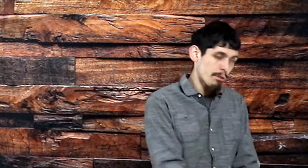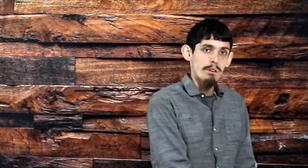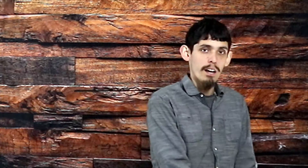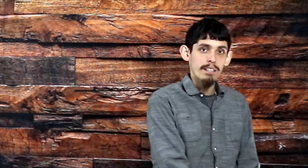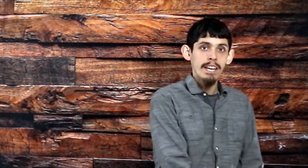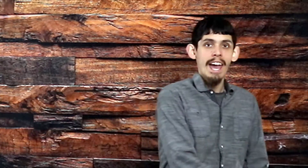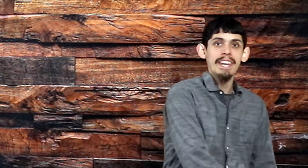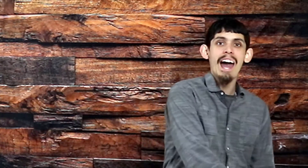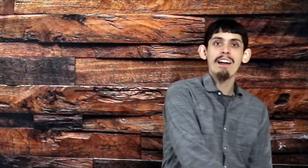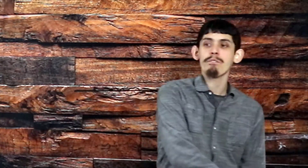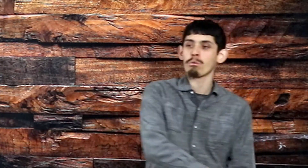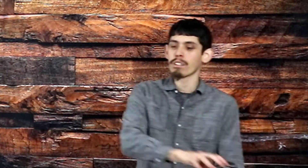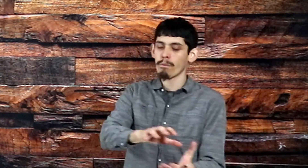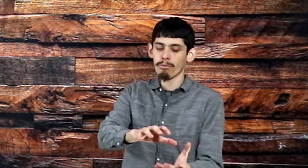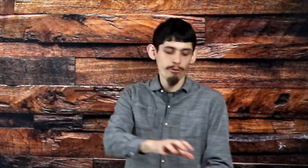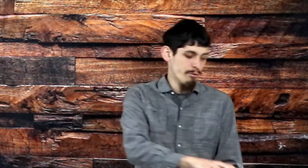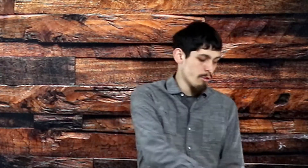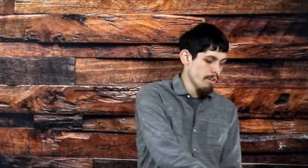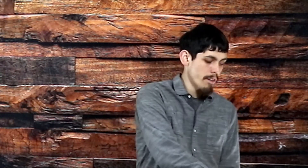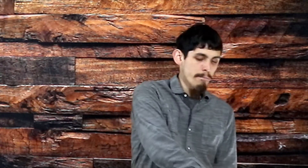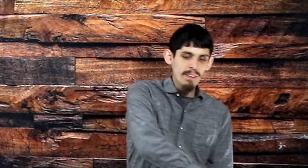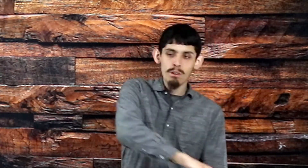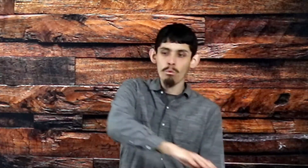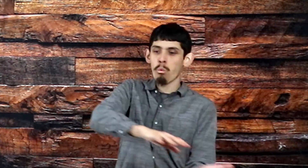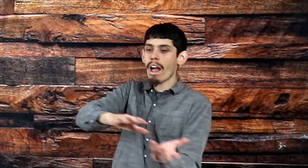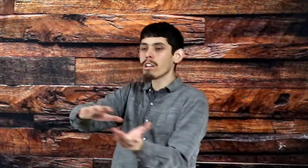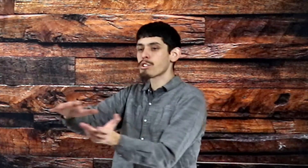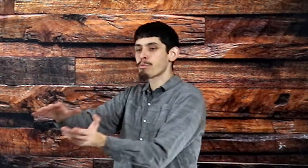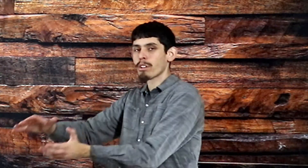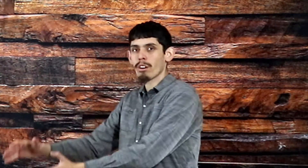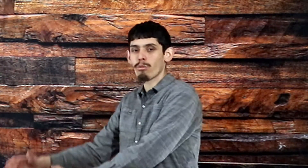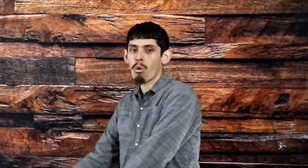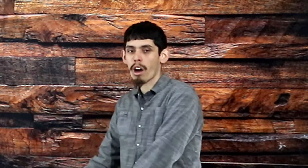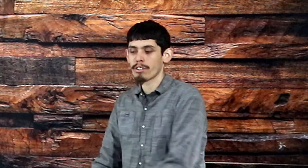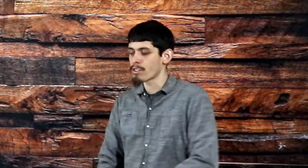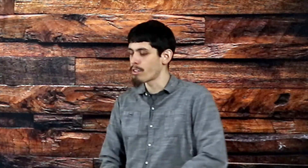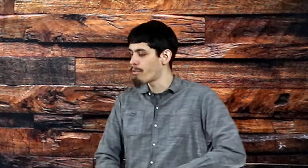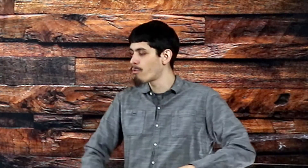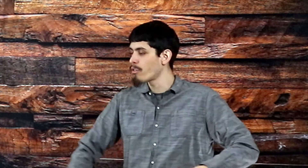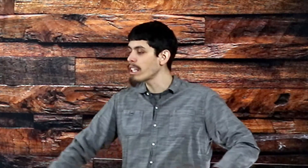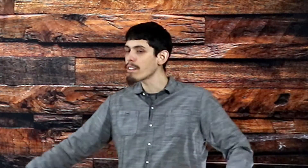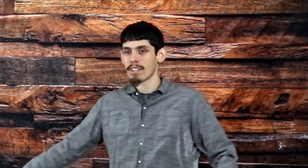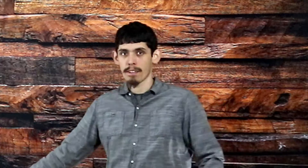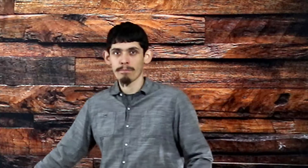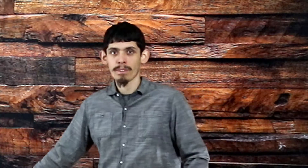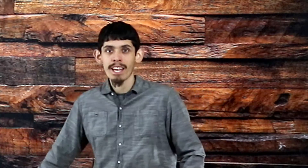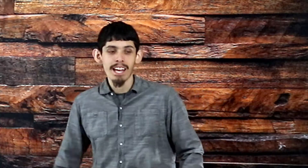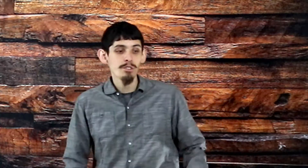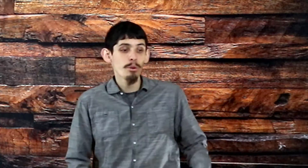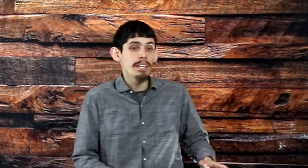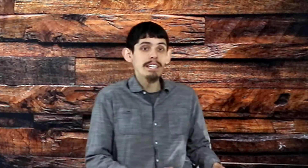rock. And out of it would come forth a wellspring of water to feed them. And so he